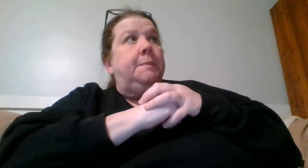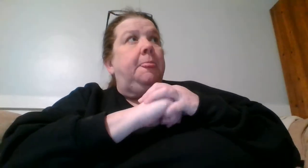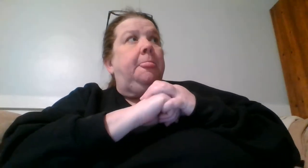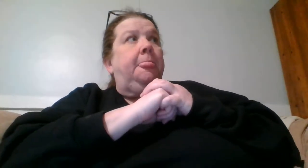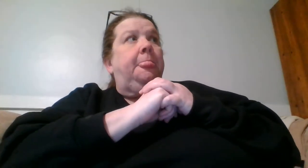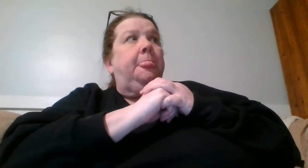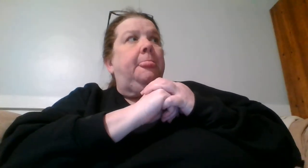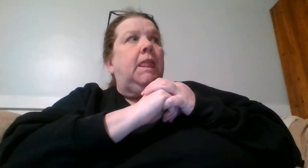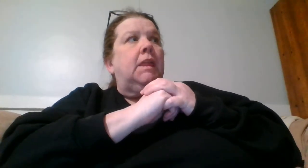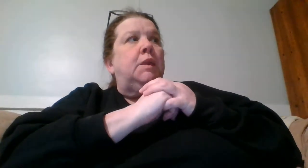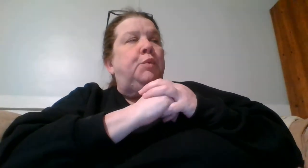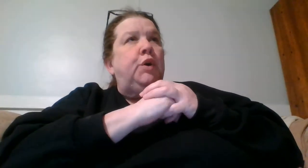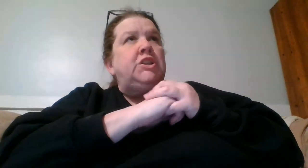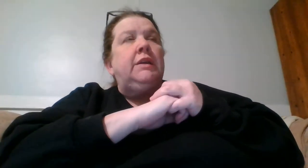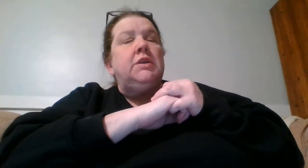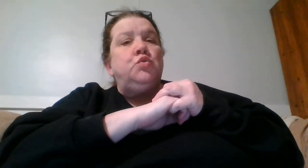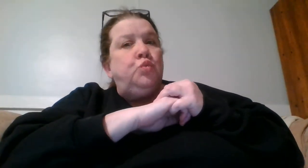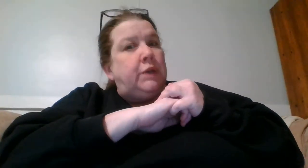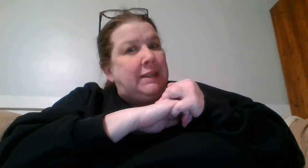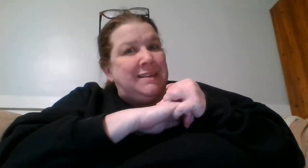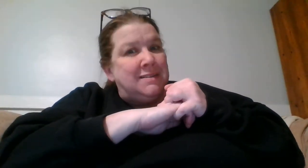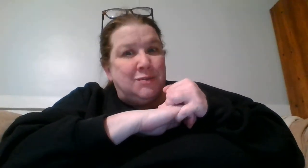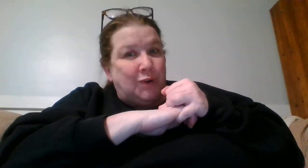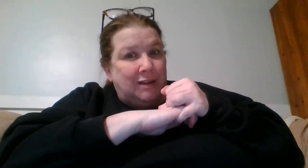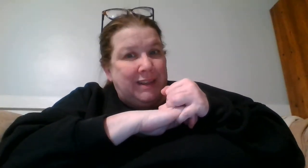the boy child is really struggling